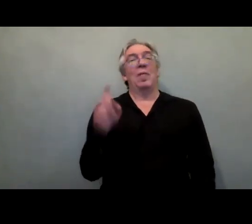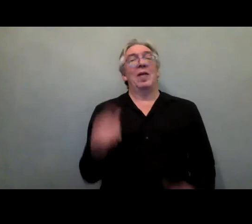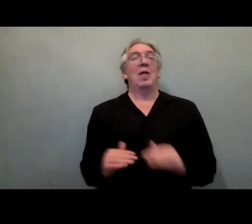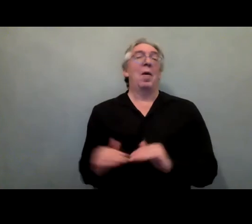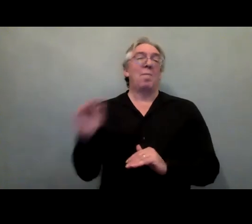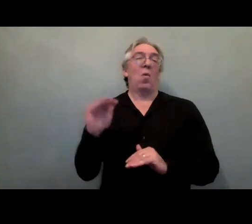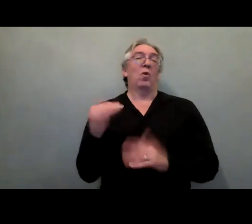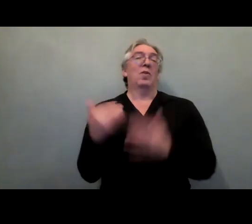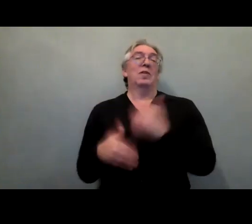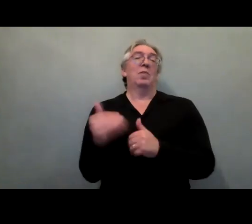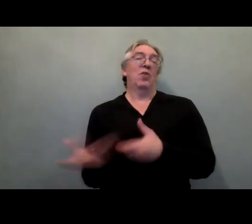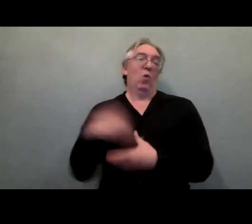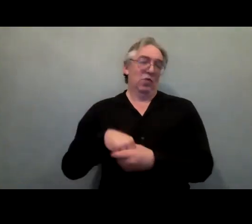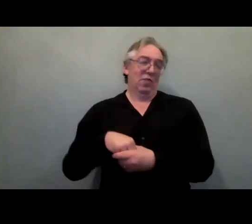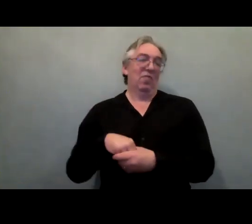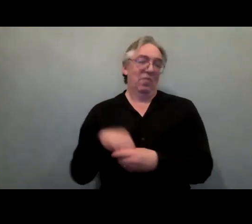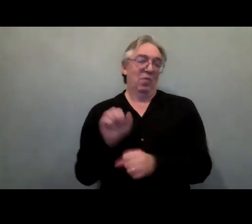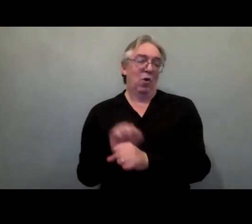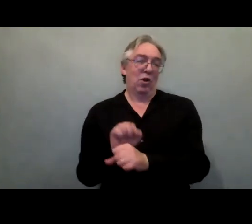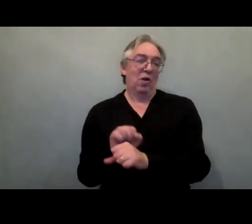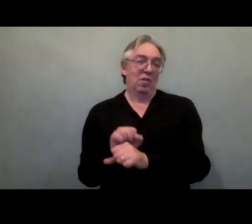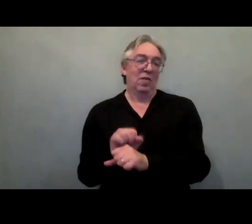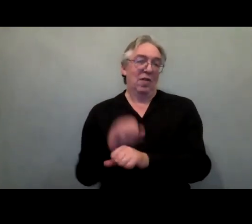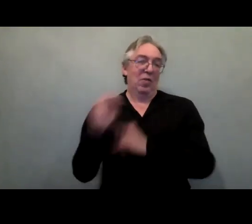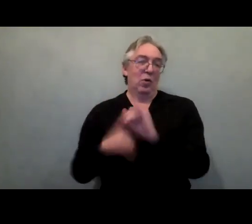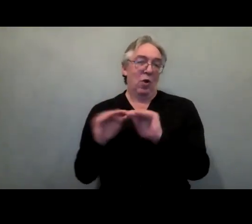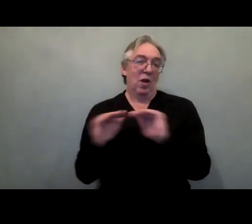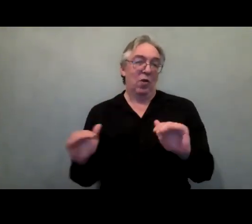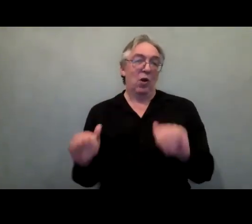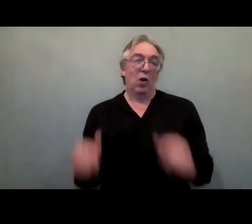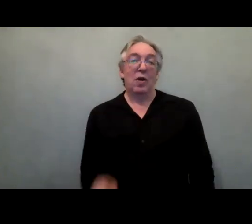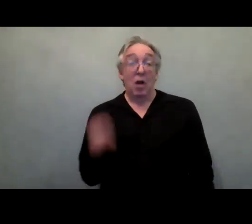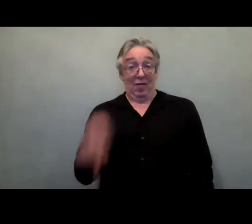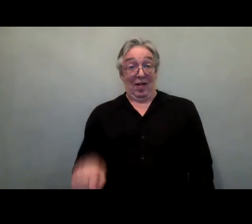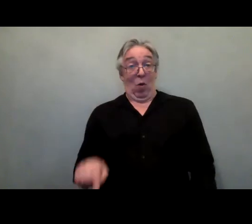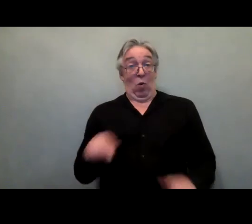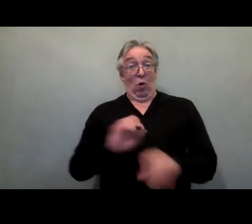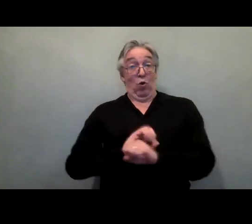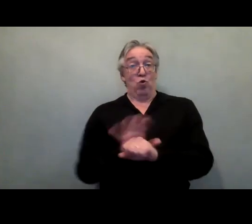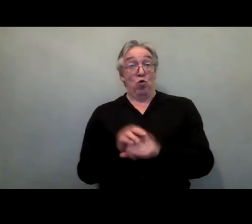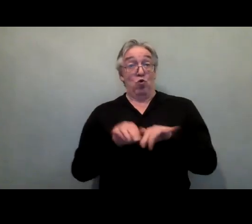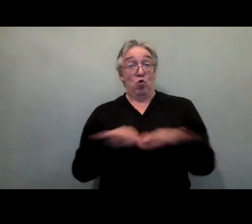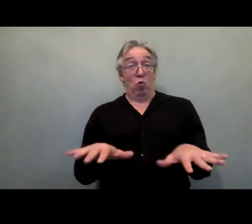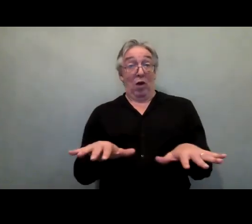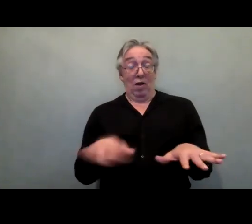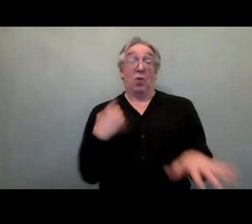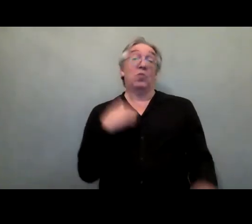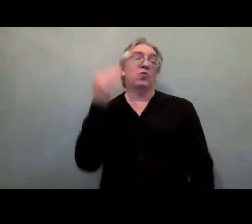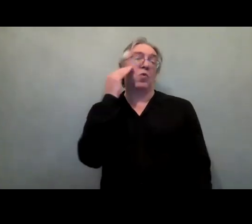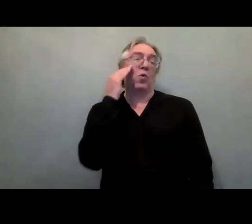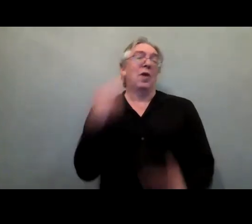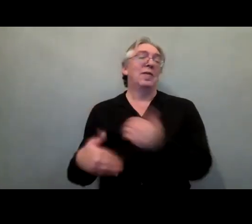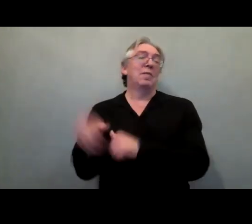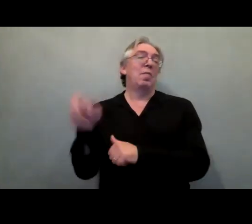And this is for sure, particularly relevant in the context of this pandemic, because as we know, people with disabilities need to be included